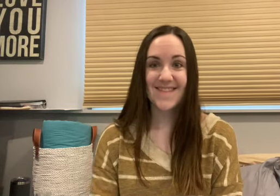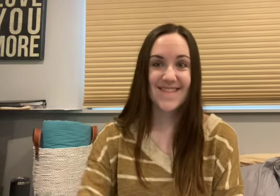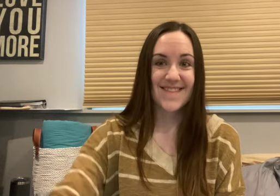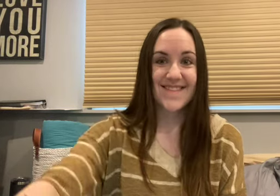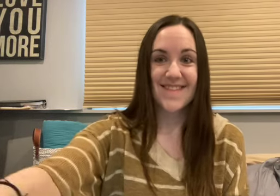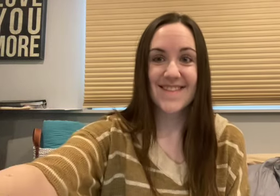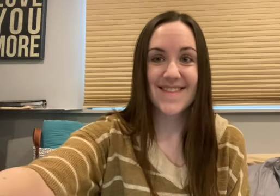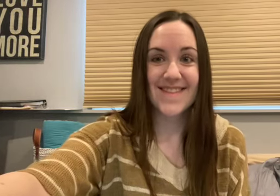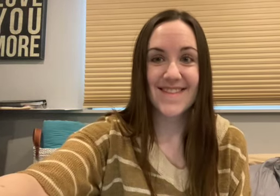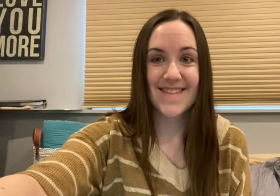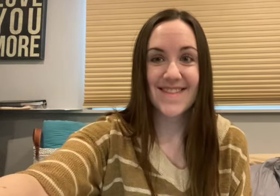I grabbed